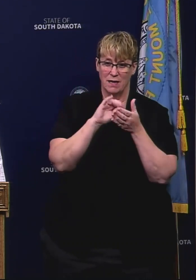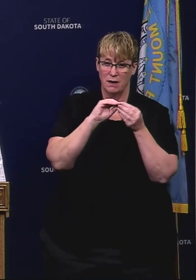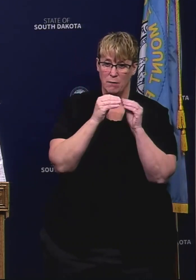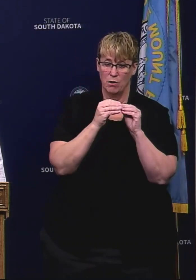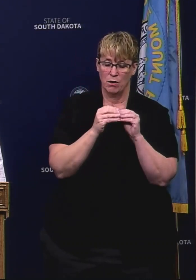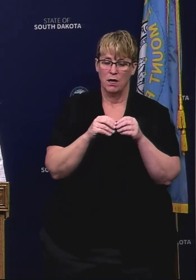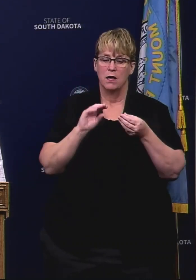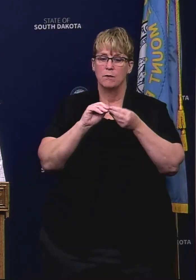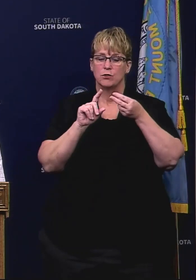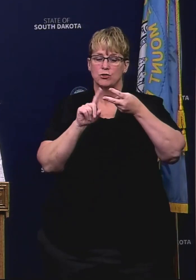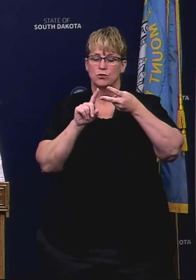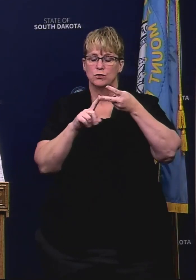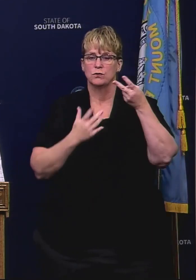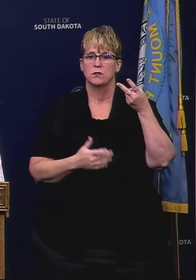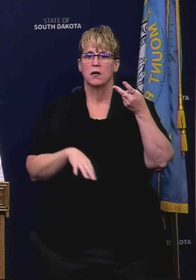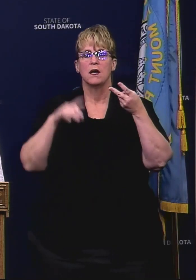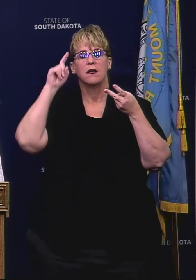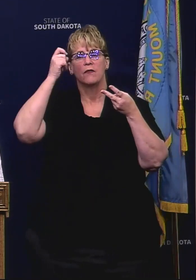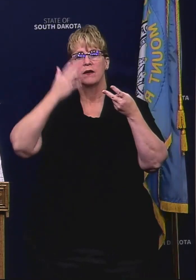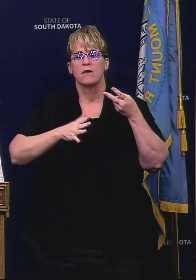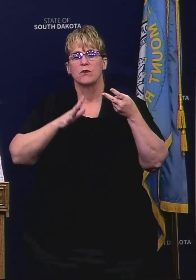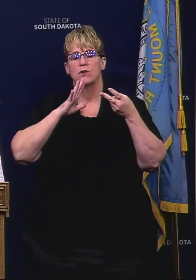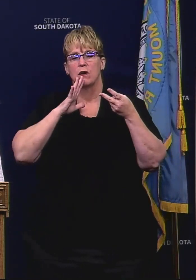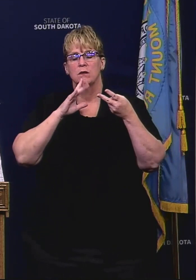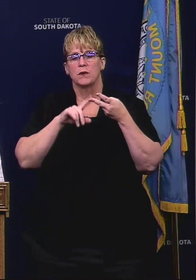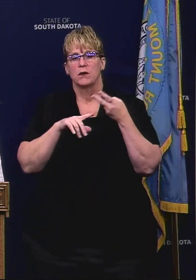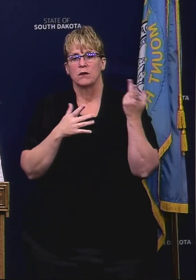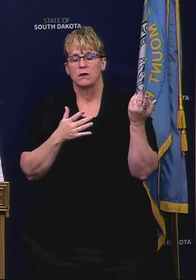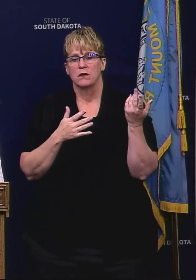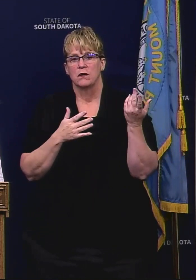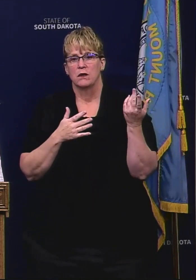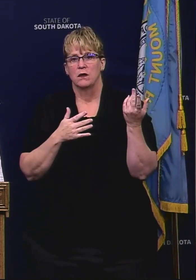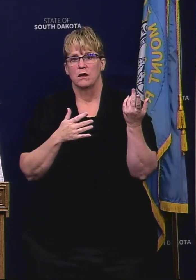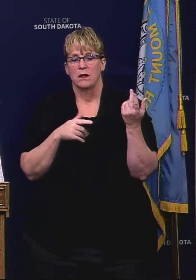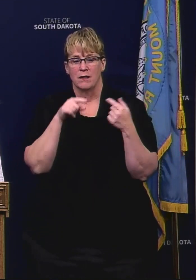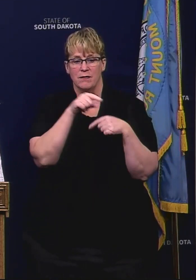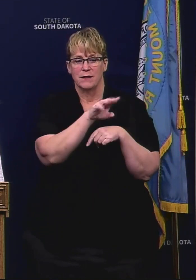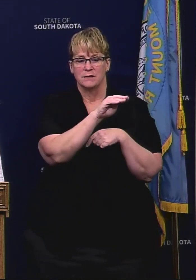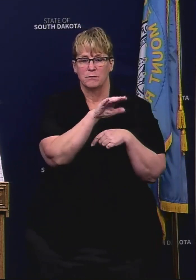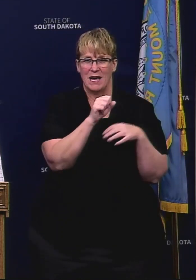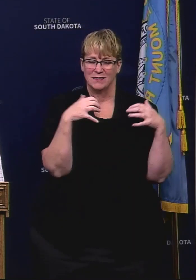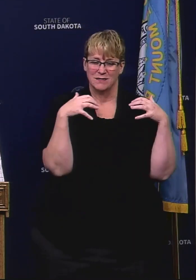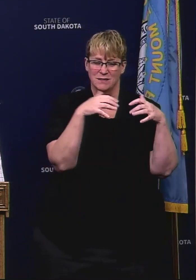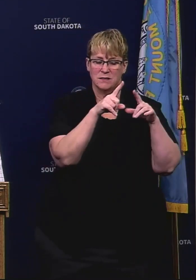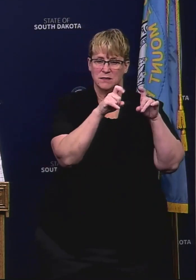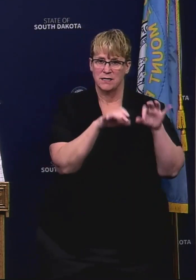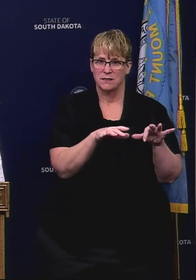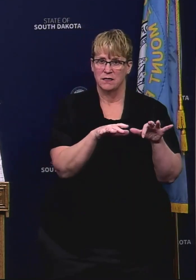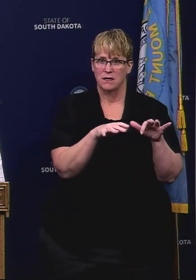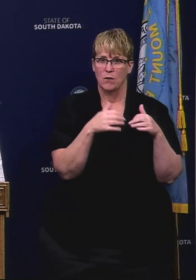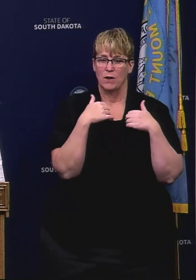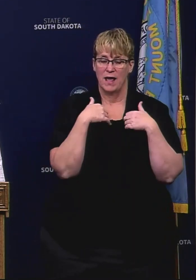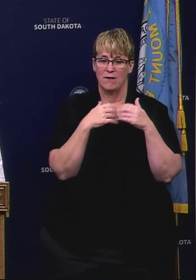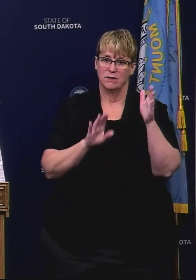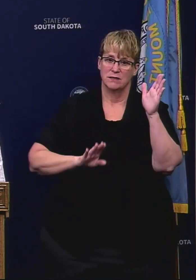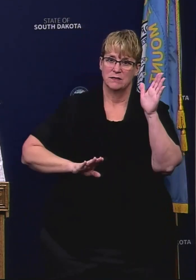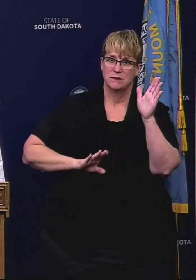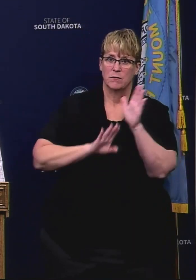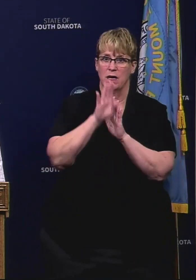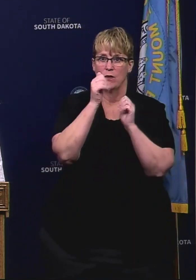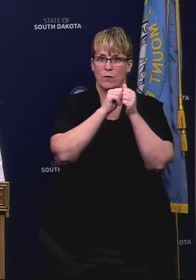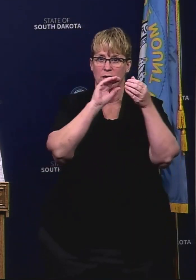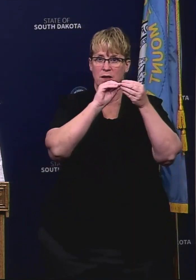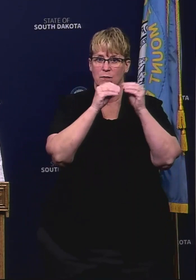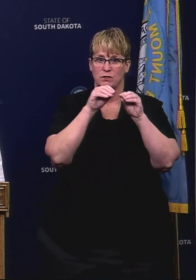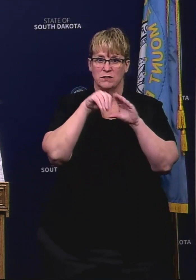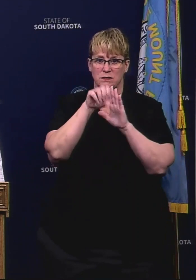the governor has mentioned that because of this mass testing there would be an initial spike in numbers